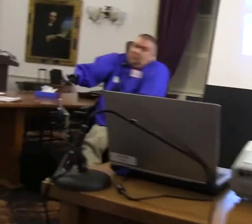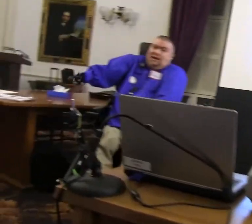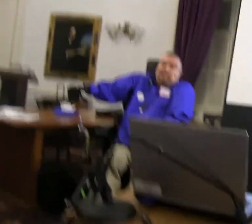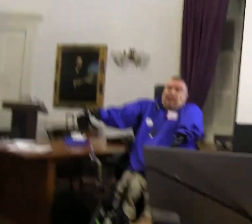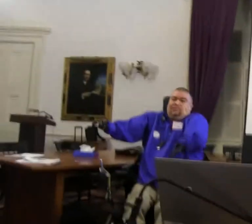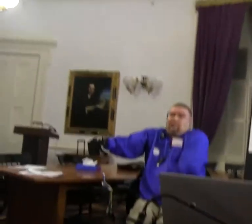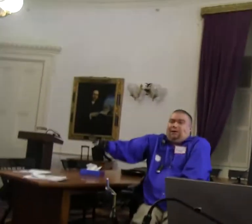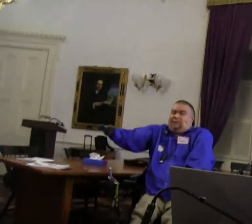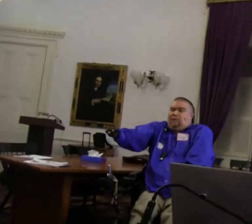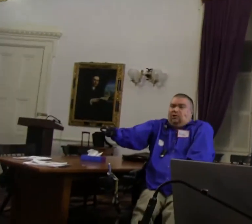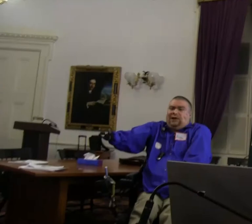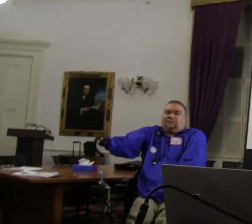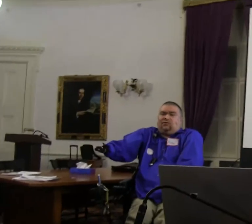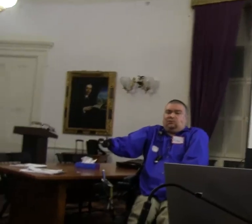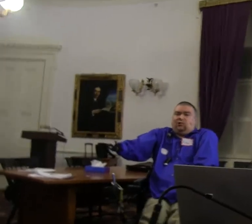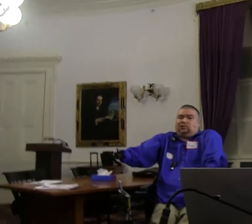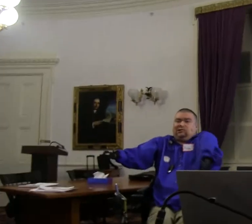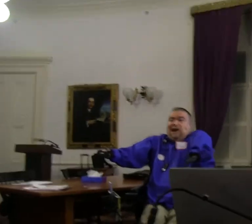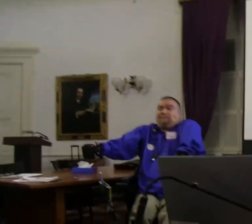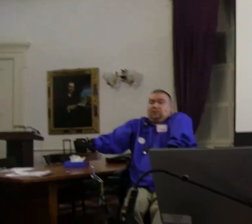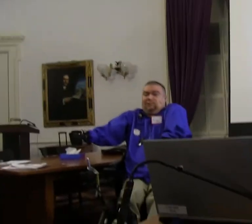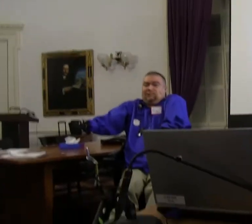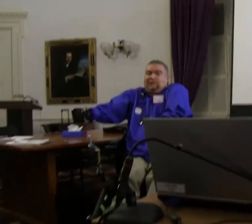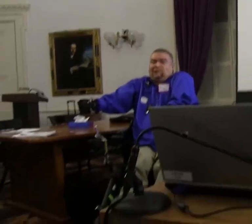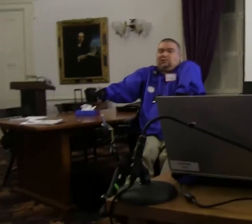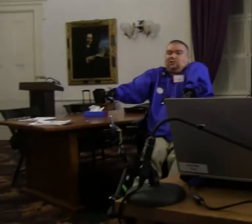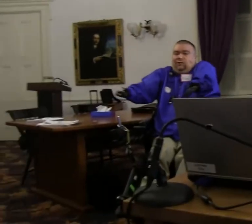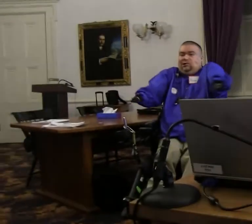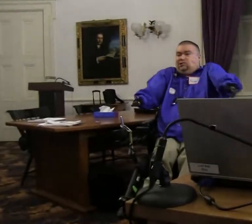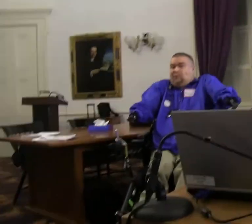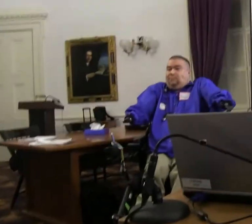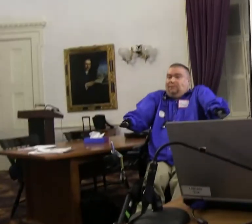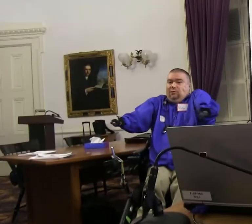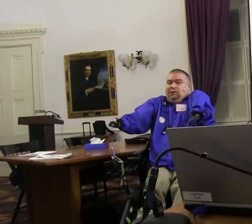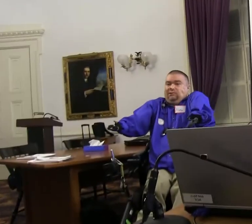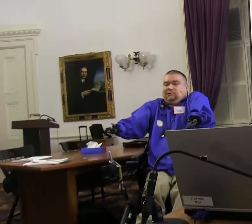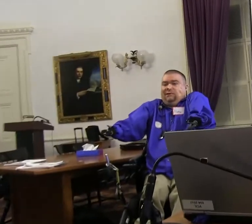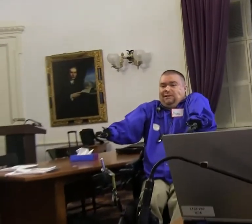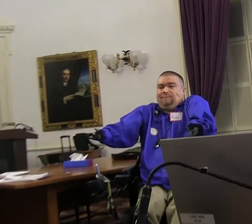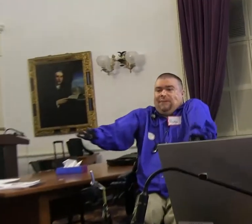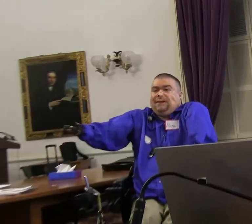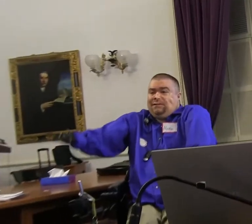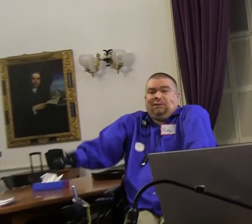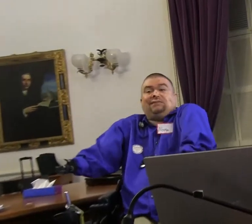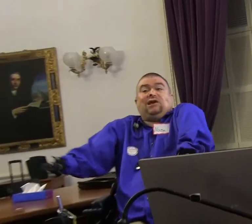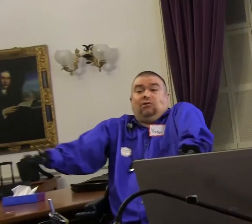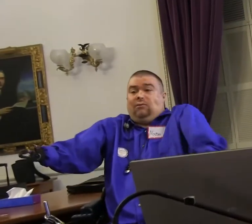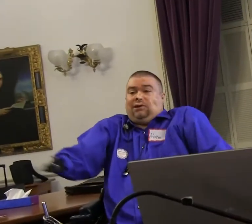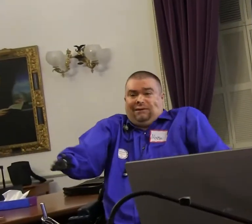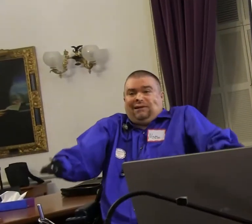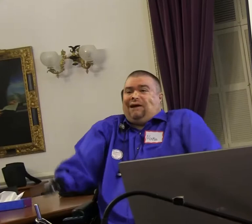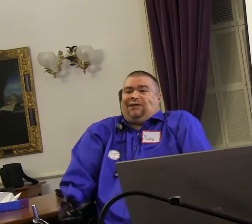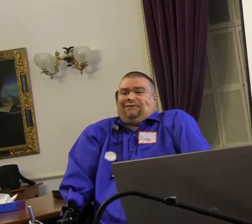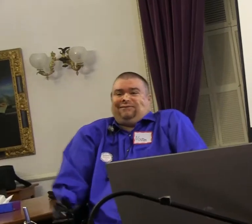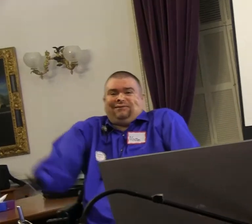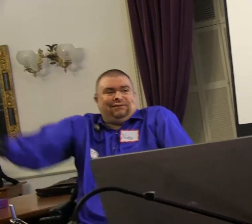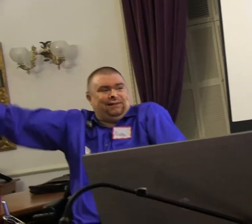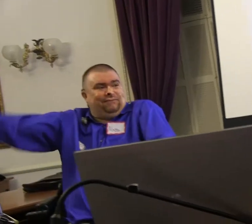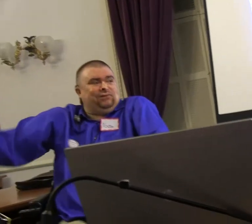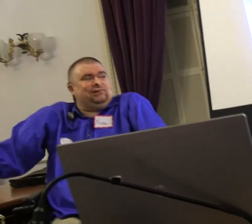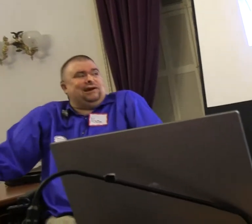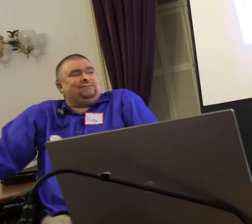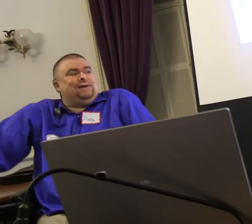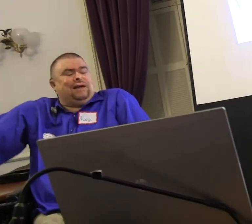I'm going to ask for some questions after the presentation, so if we could just wait. Thank you. You've got a lot